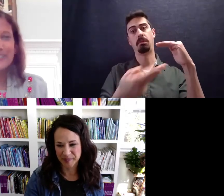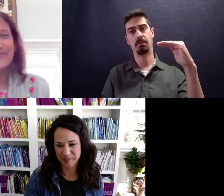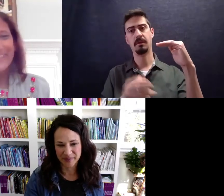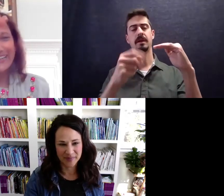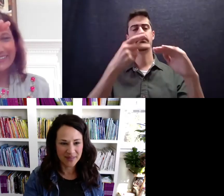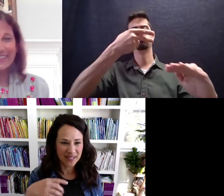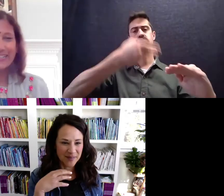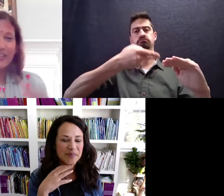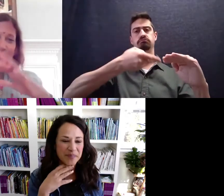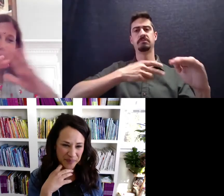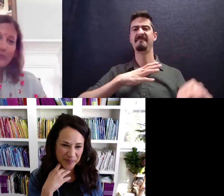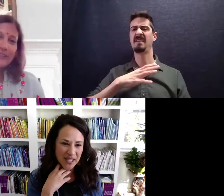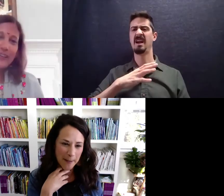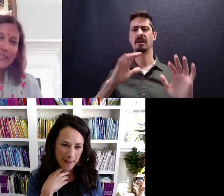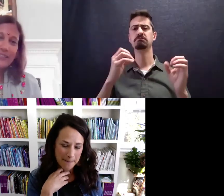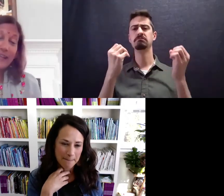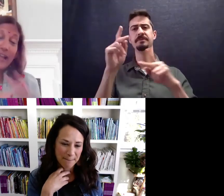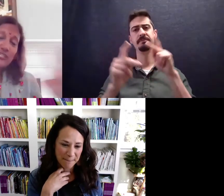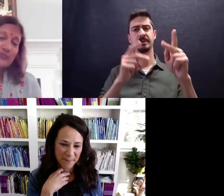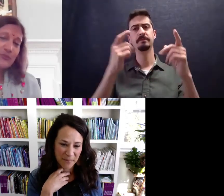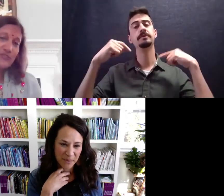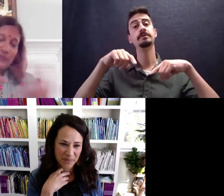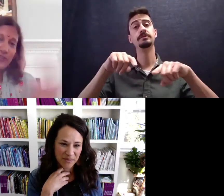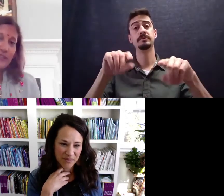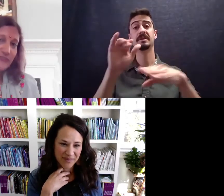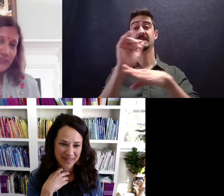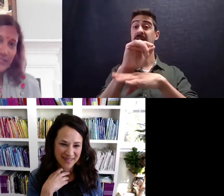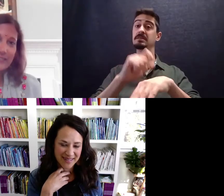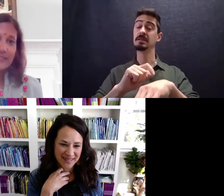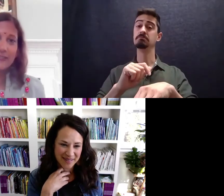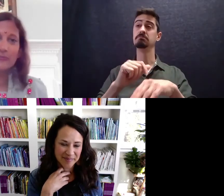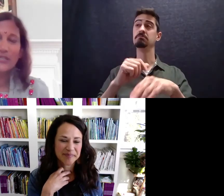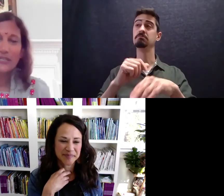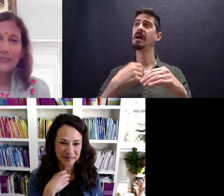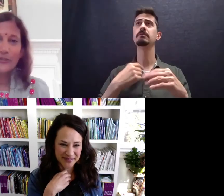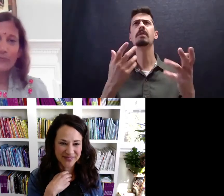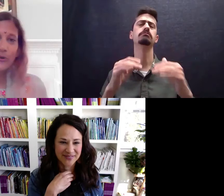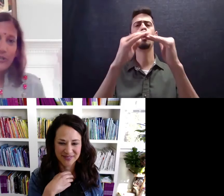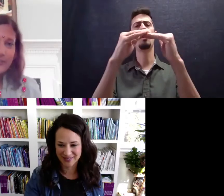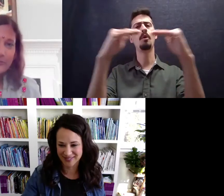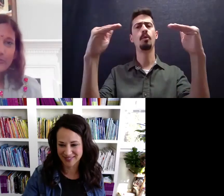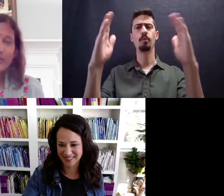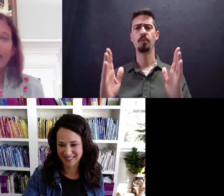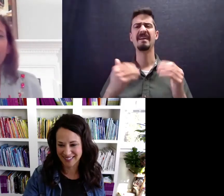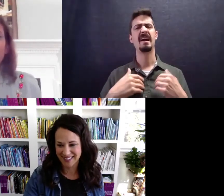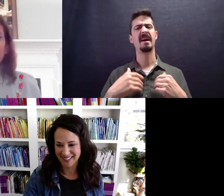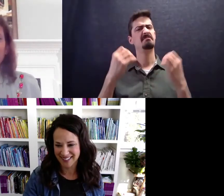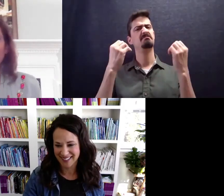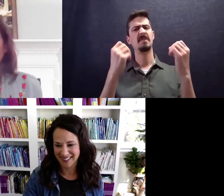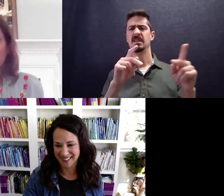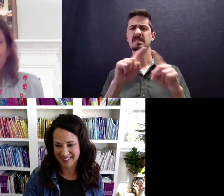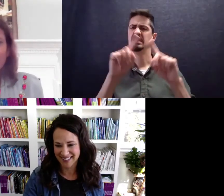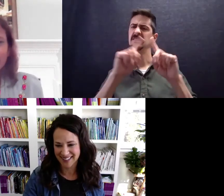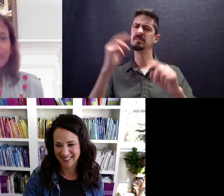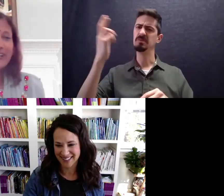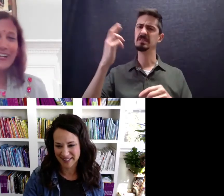But it's flat. And then a lot of people at night, they actually use the rooftop for a lot of different things. You know, they have parties on the rooftop. They